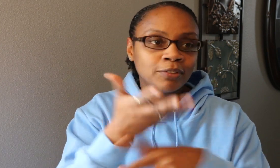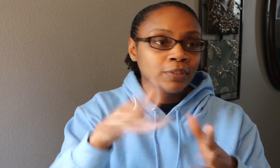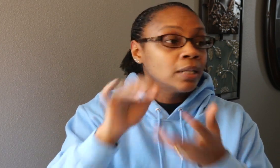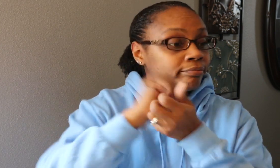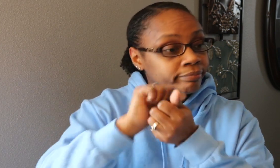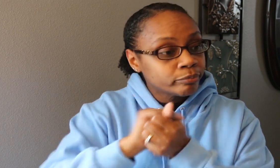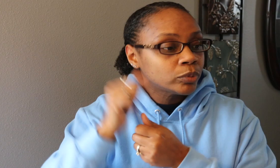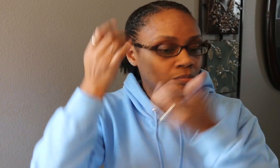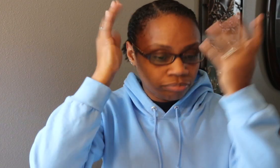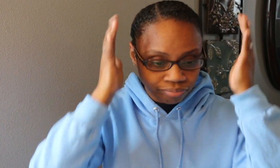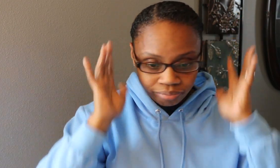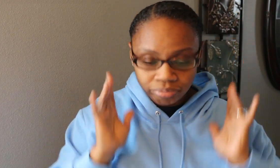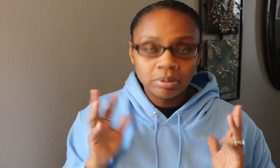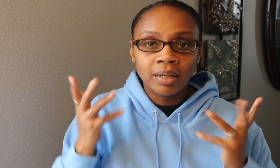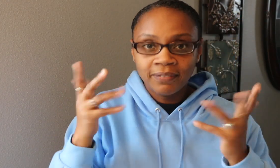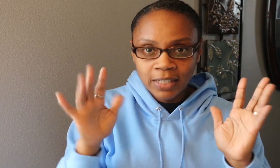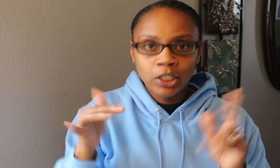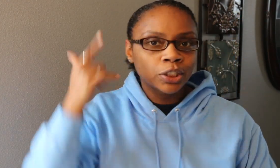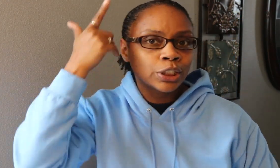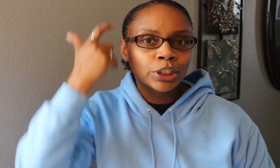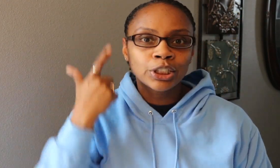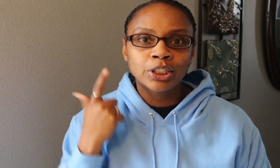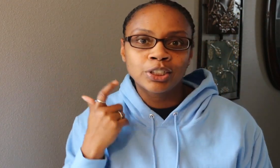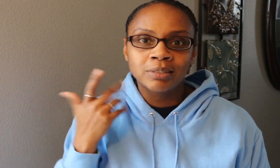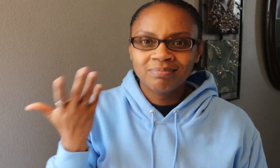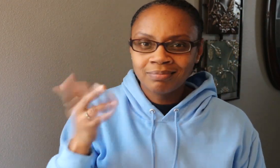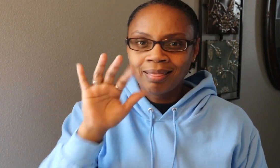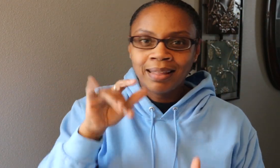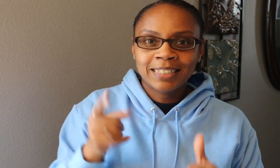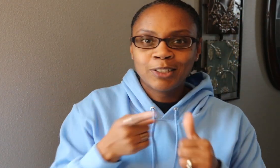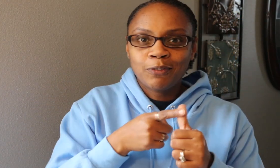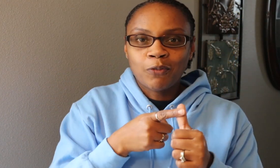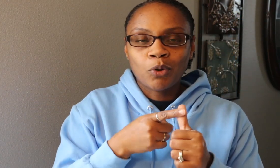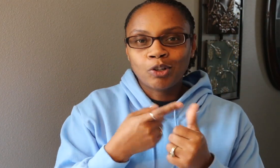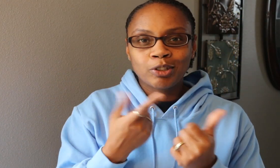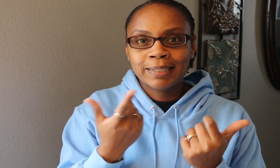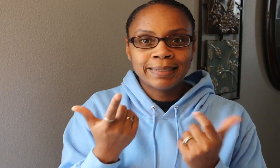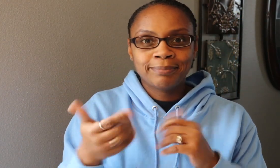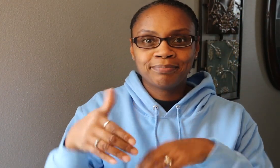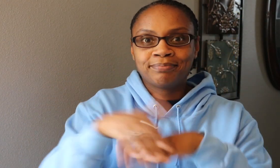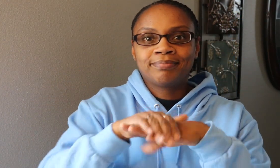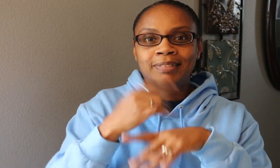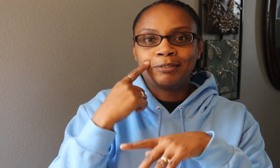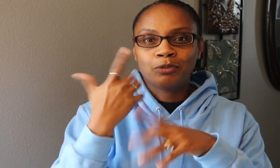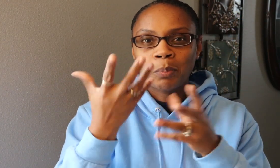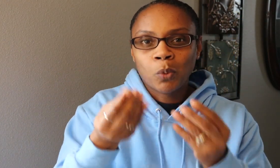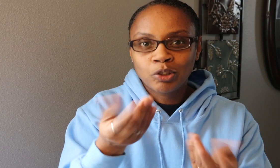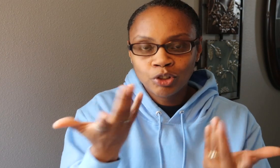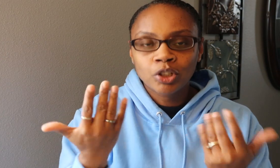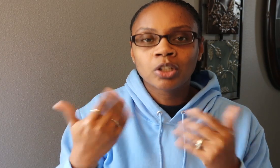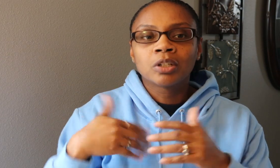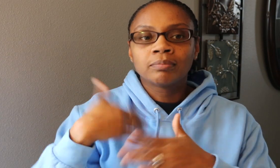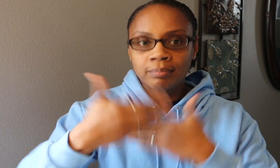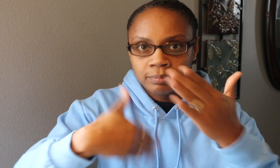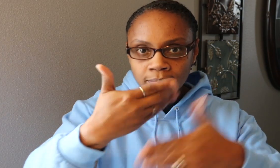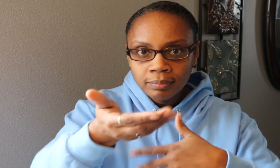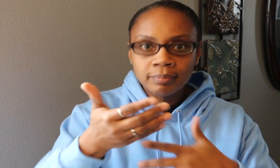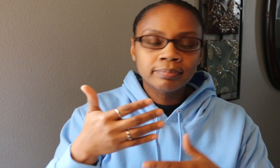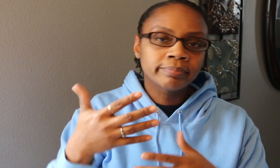I'm done with my full wash day. Then I use a rinse on my hair as, like, my first layer of moisture. So, you can do